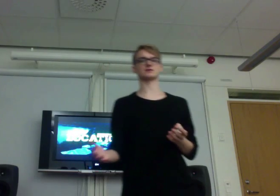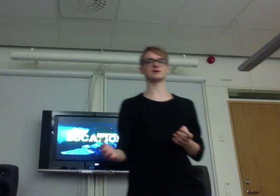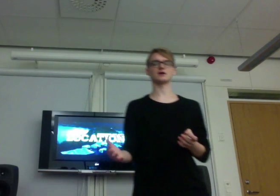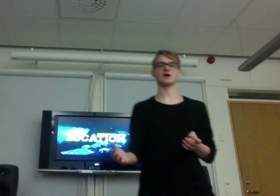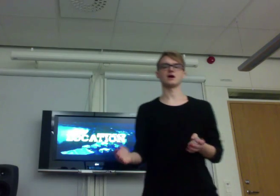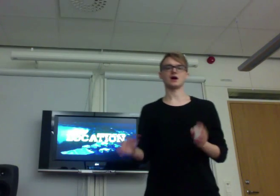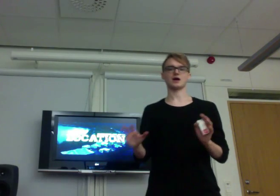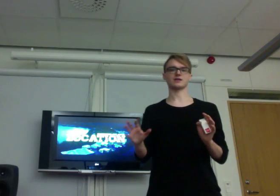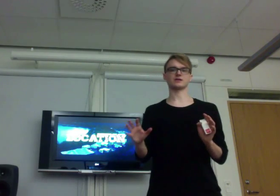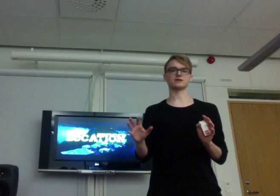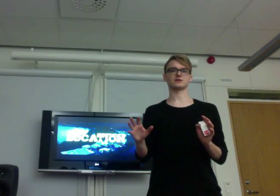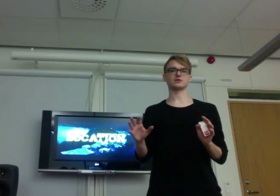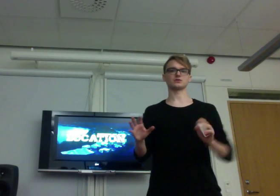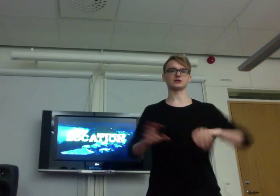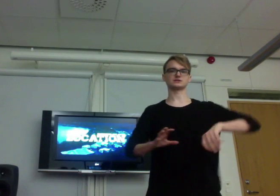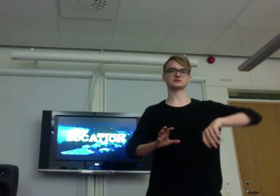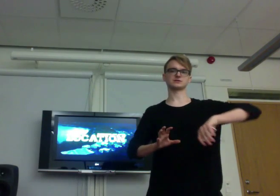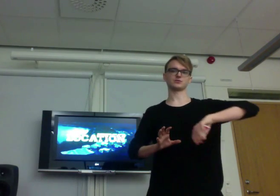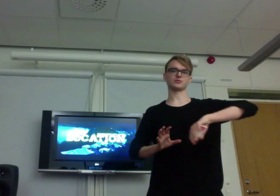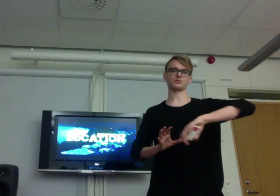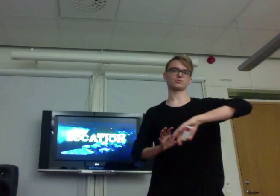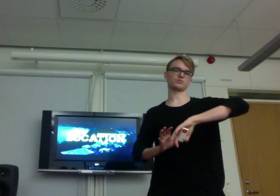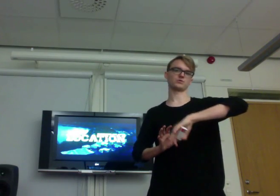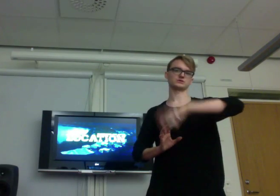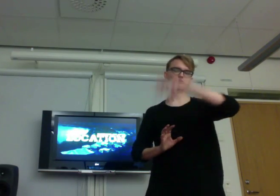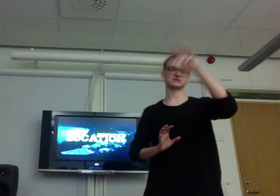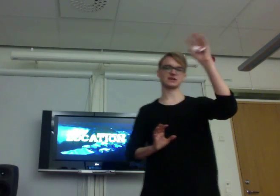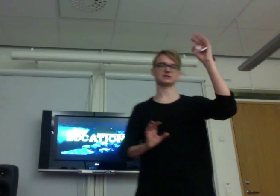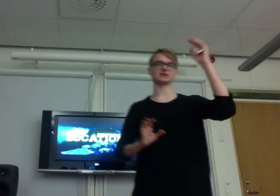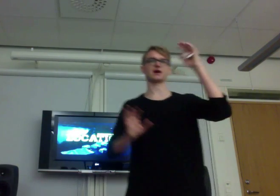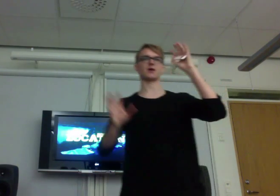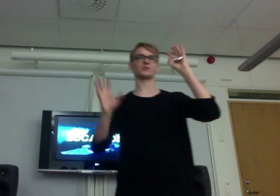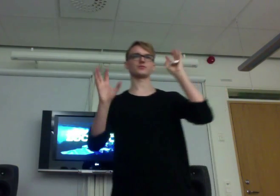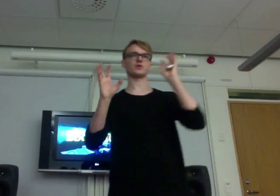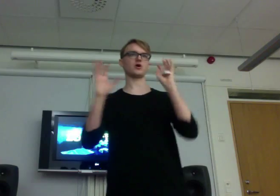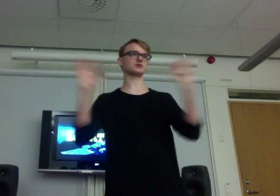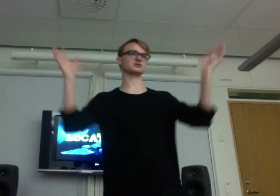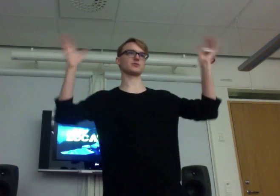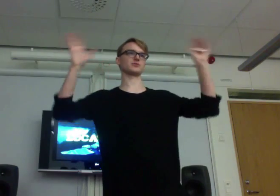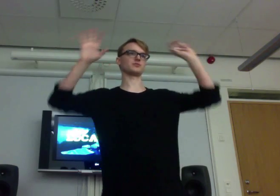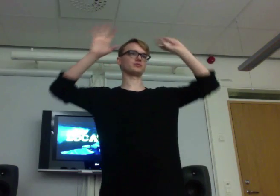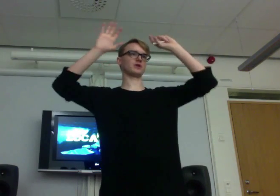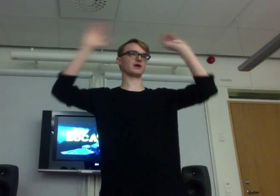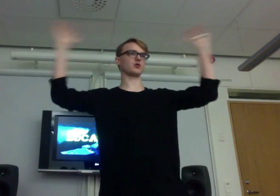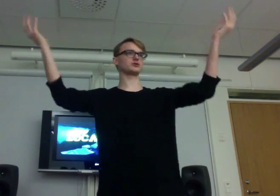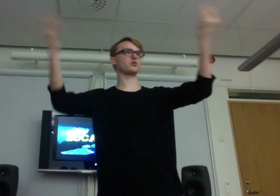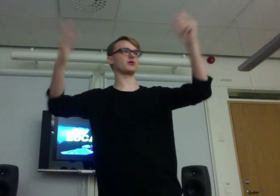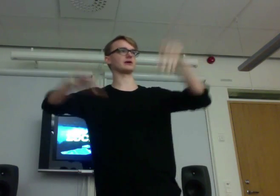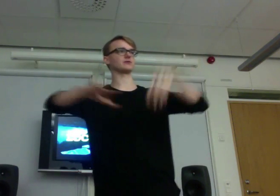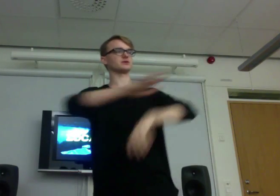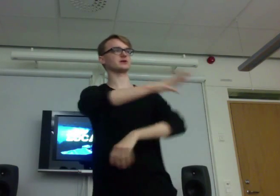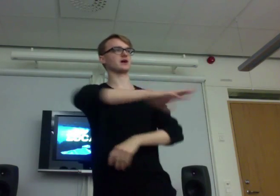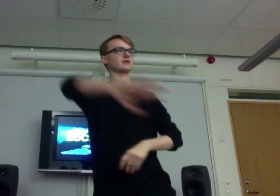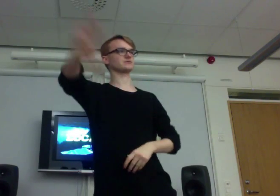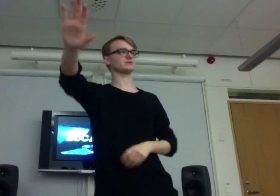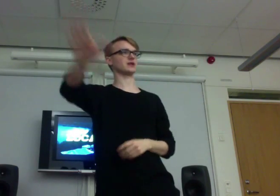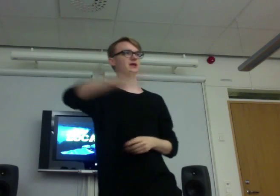And it was set in an awesome old quarry with a lake.